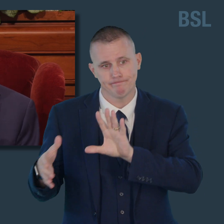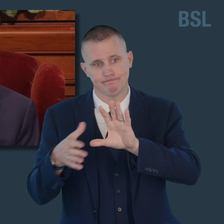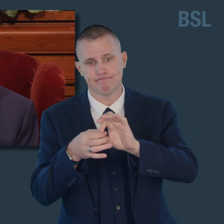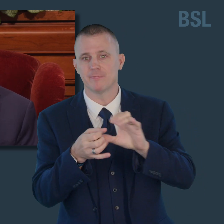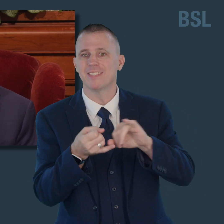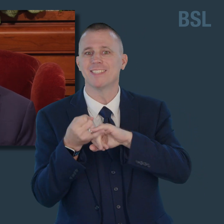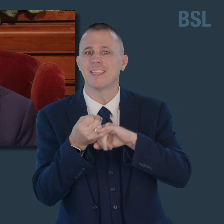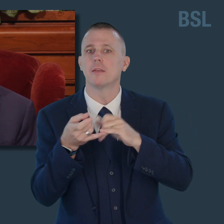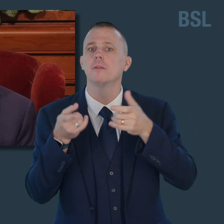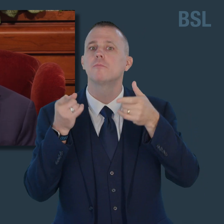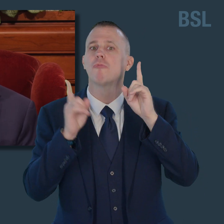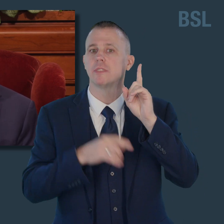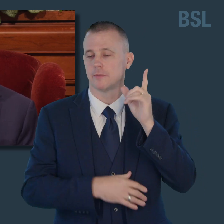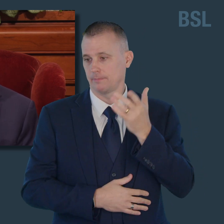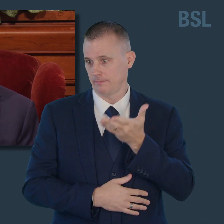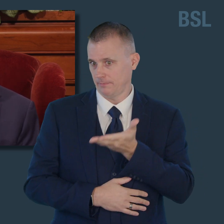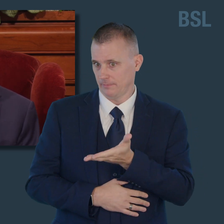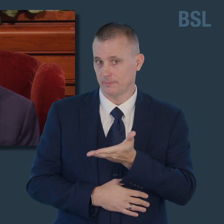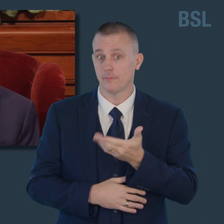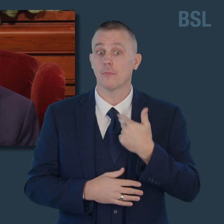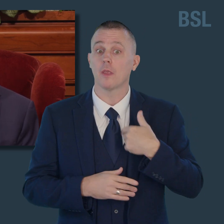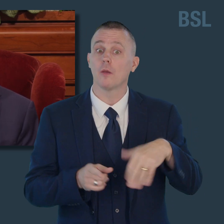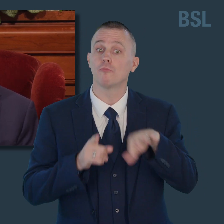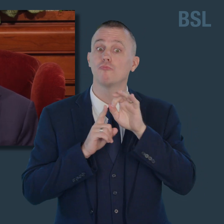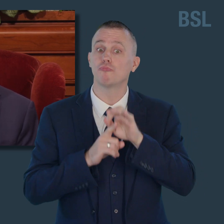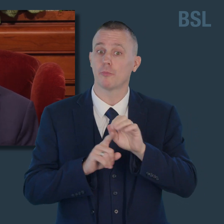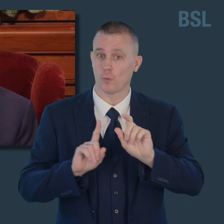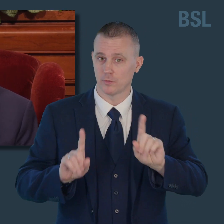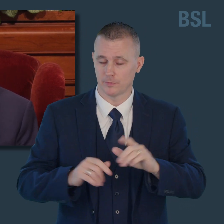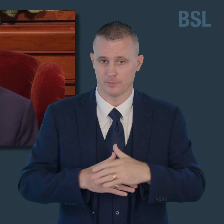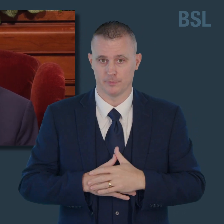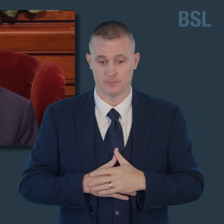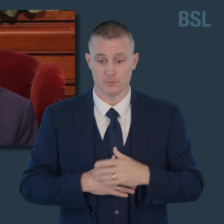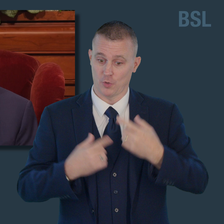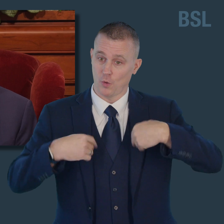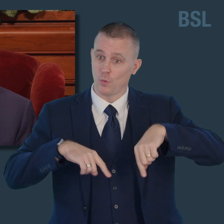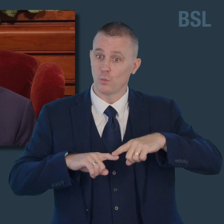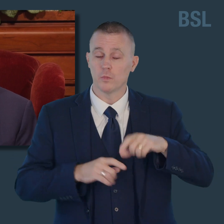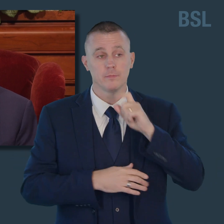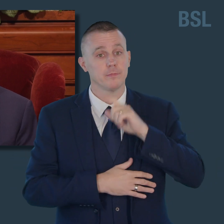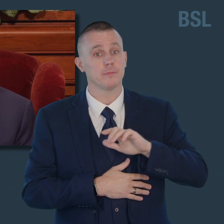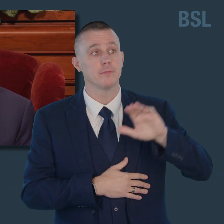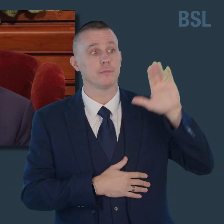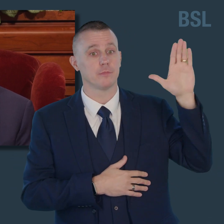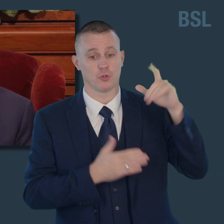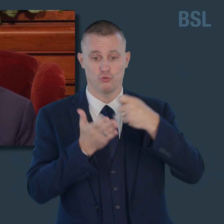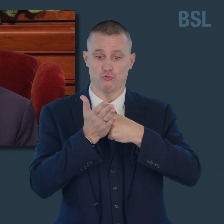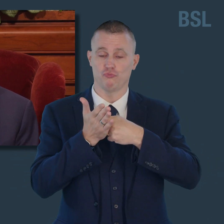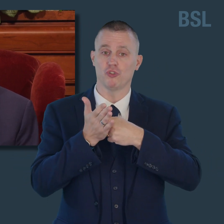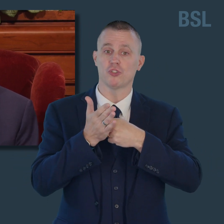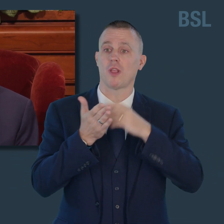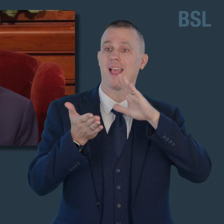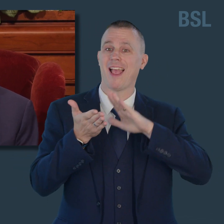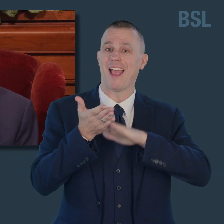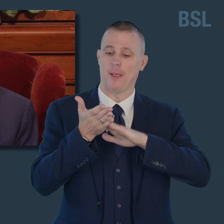your State President. It is proposed that we sustain Russell